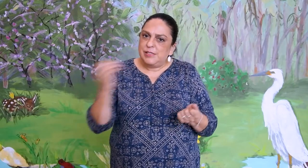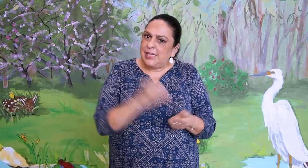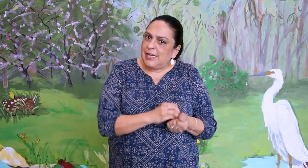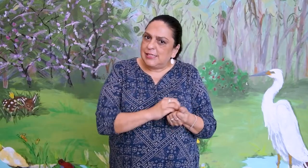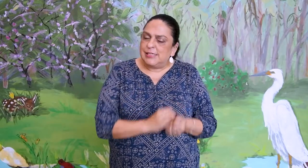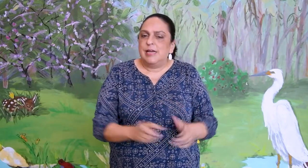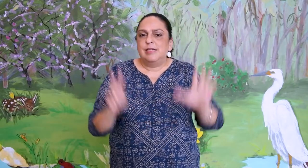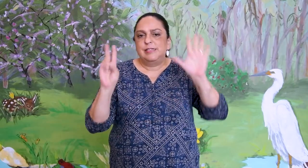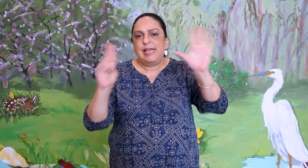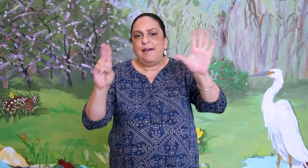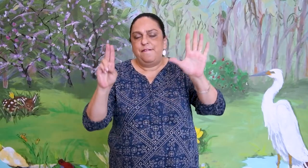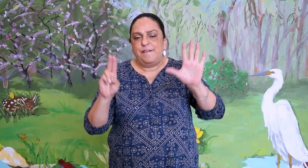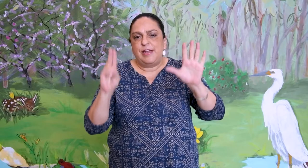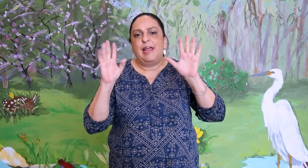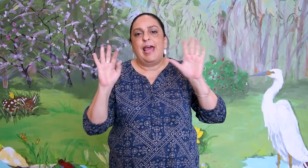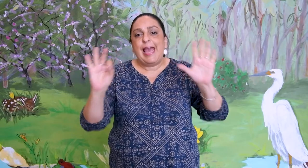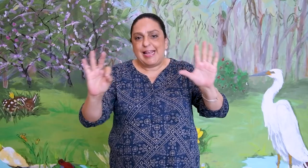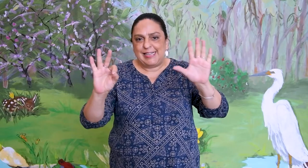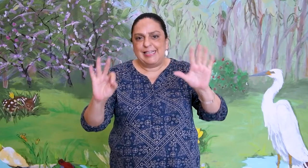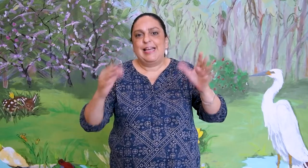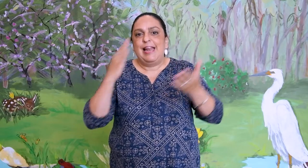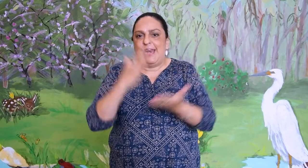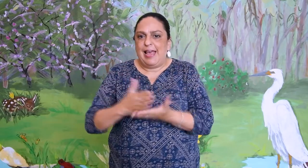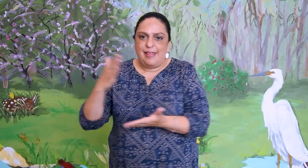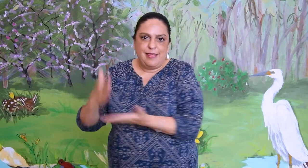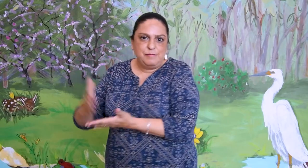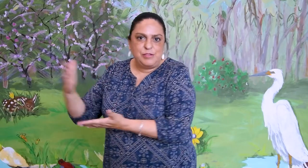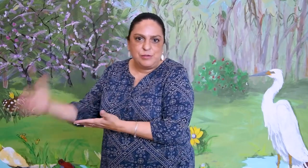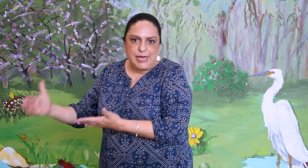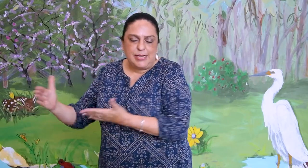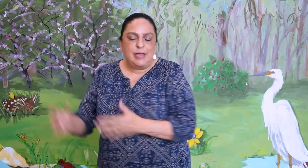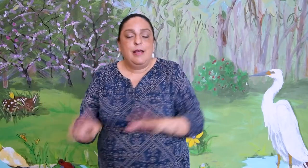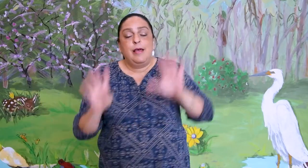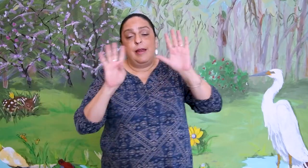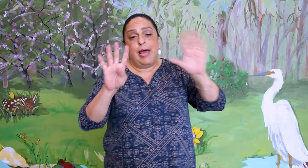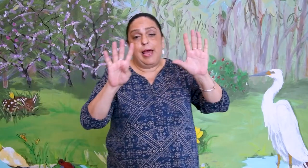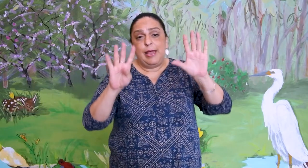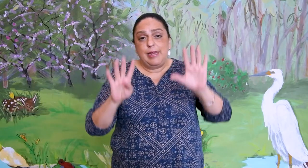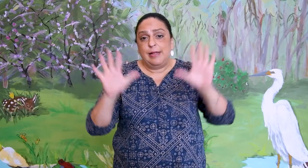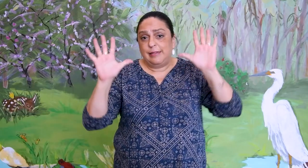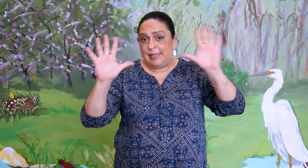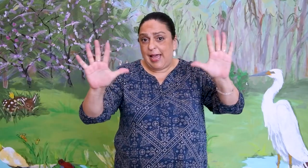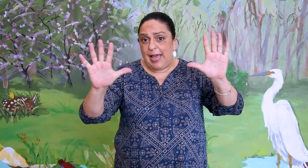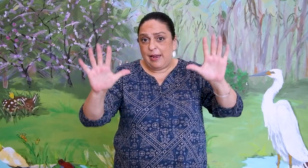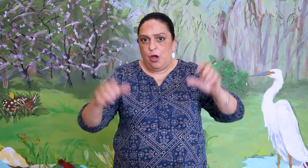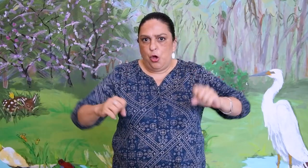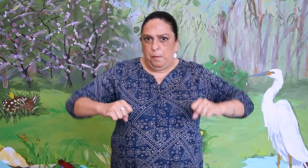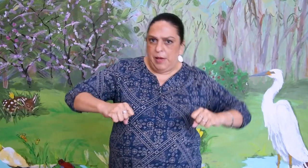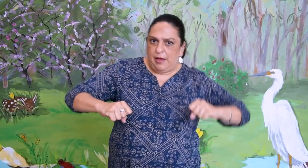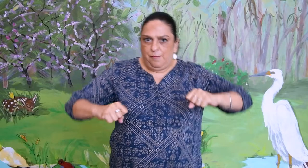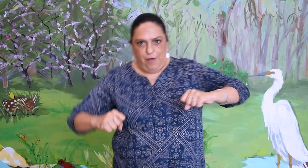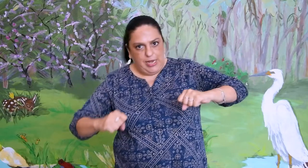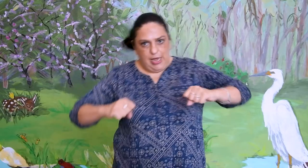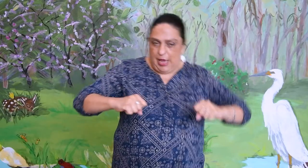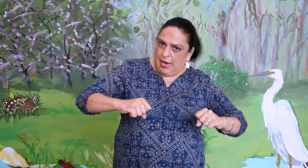sticks, seven, eight, lay them straight, nine, ten, be fuck-headed.